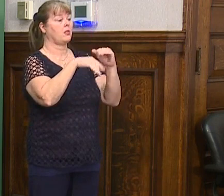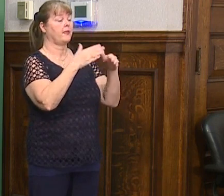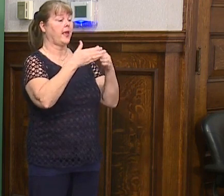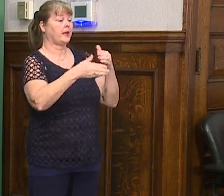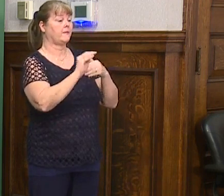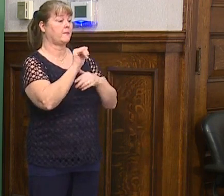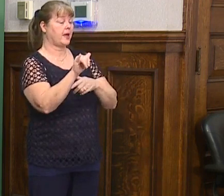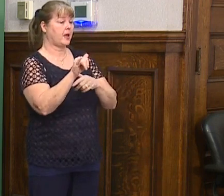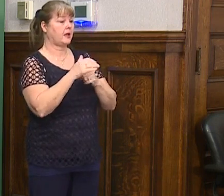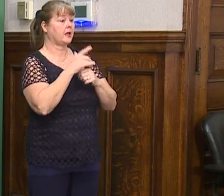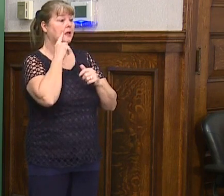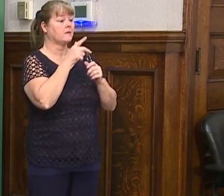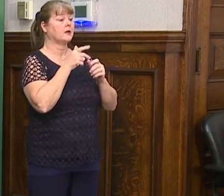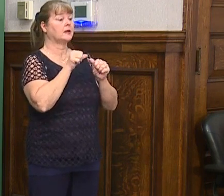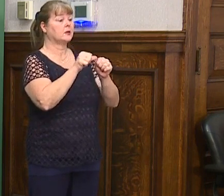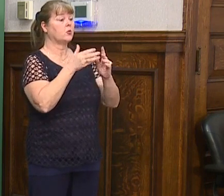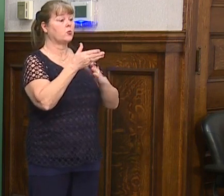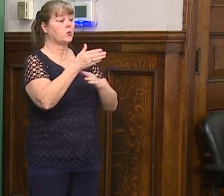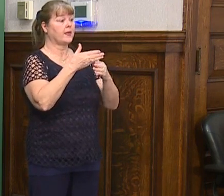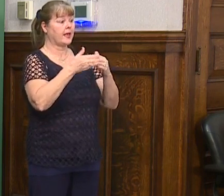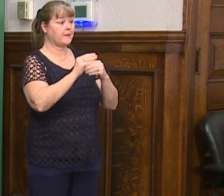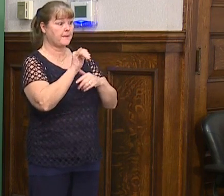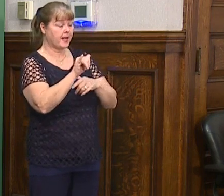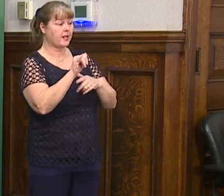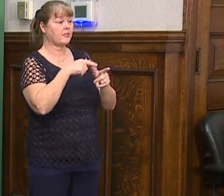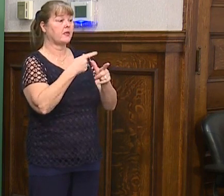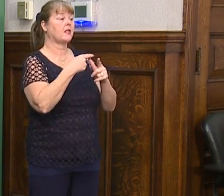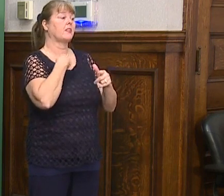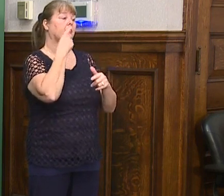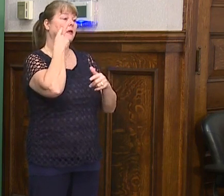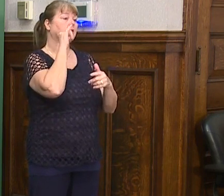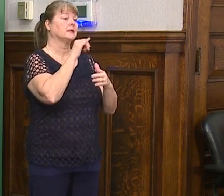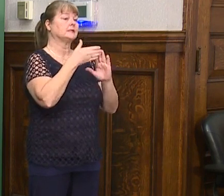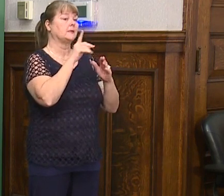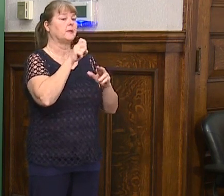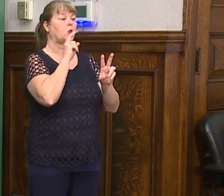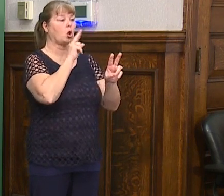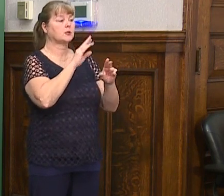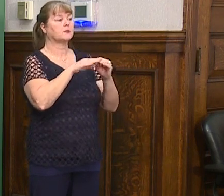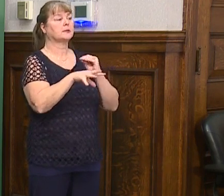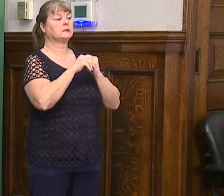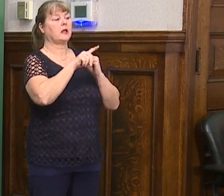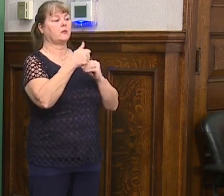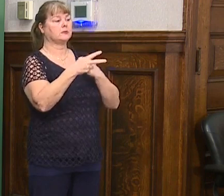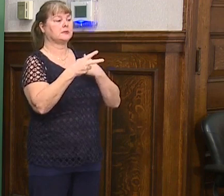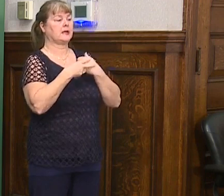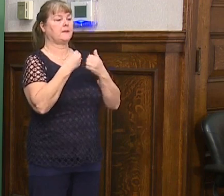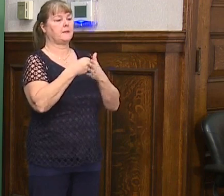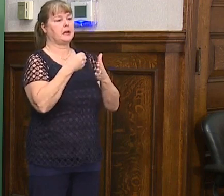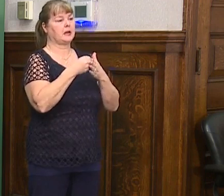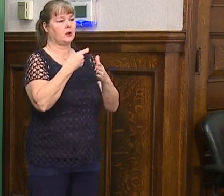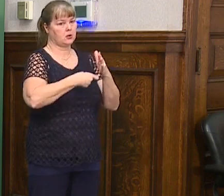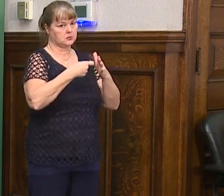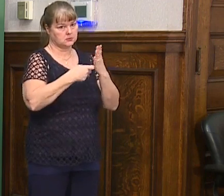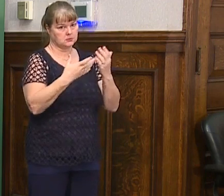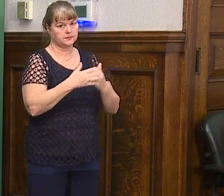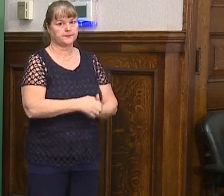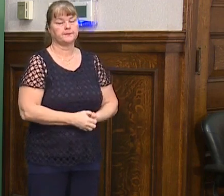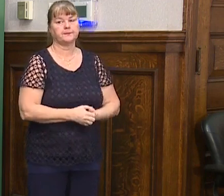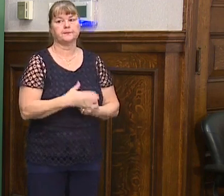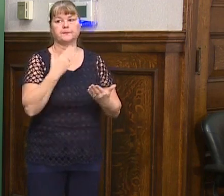the end of May. If it prolongs through the end of May, then I think the city will have to take a look at some additional cost saving measures. Thank you.